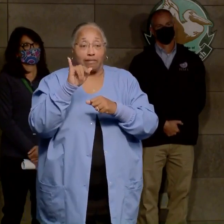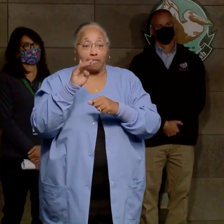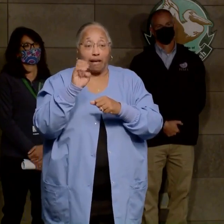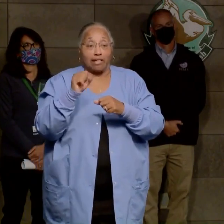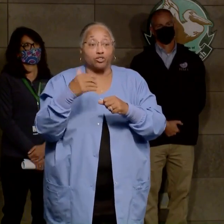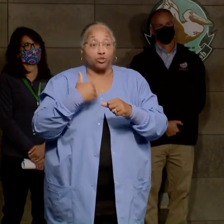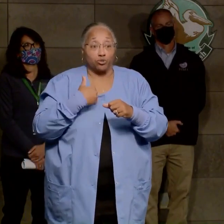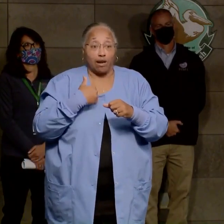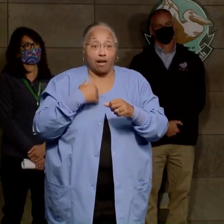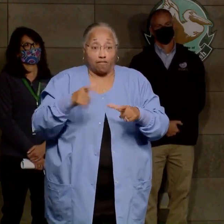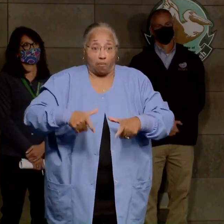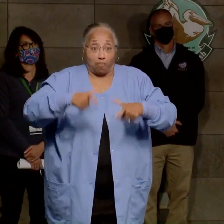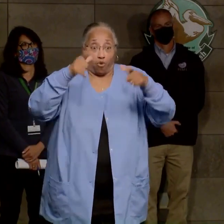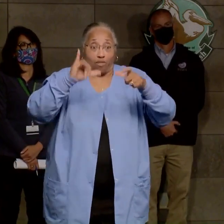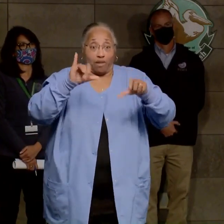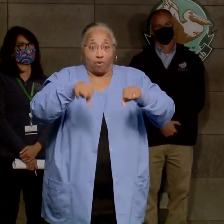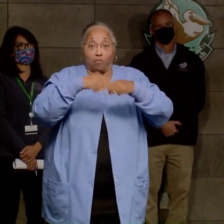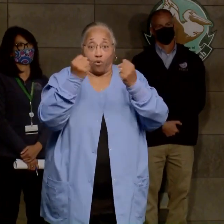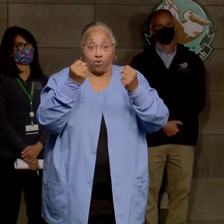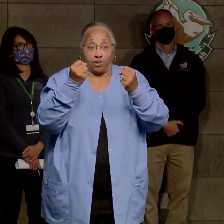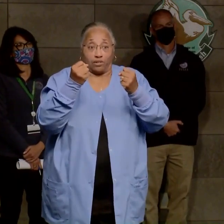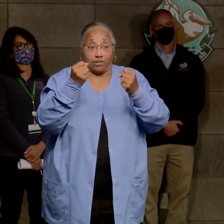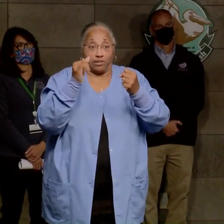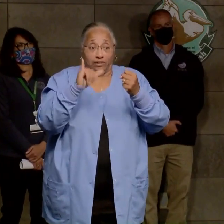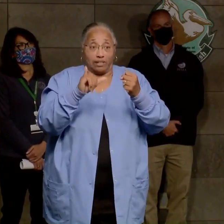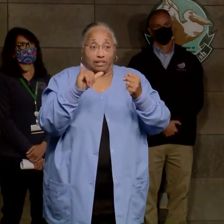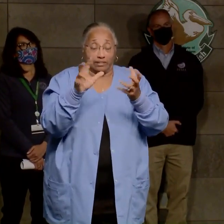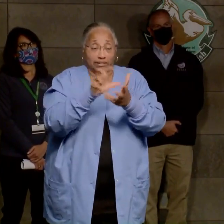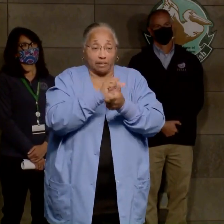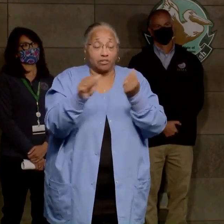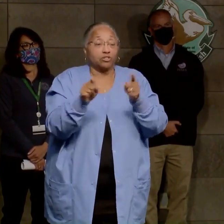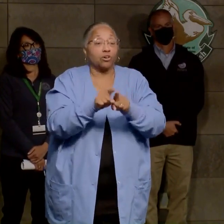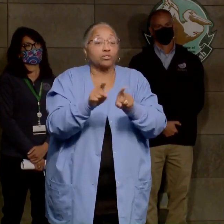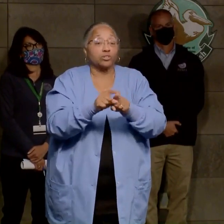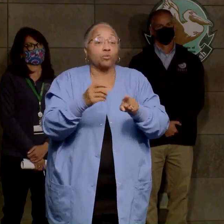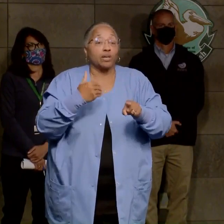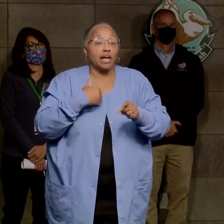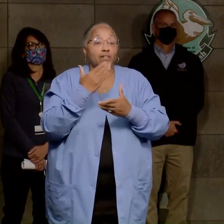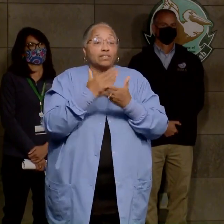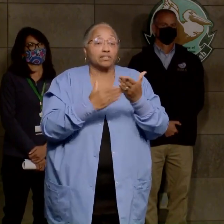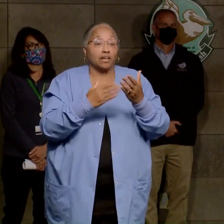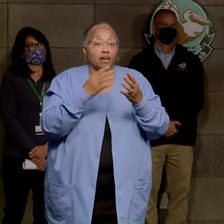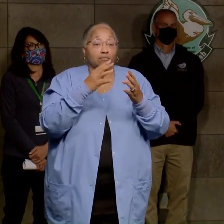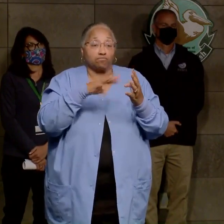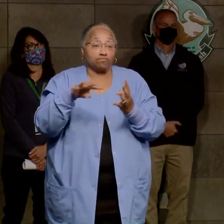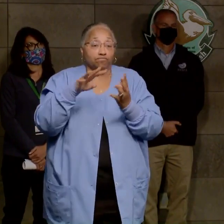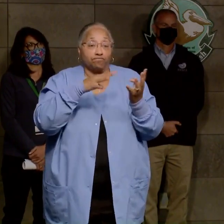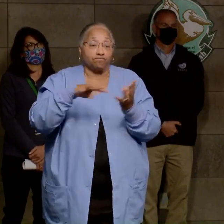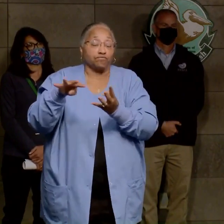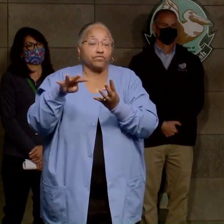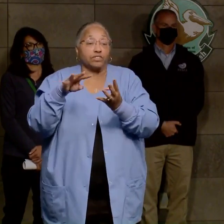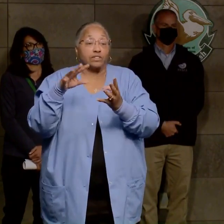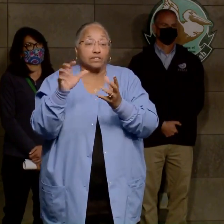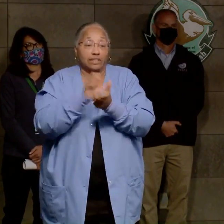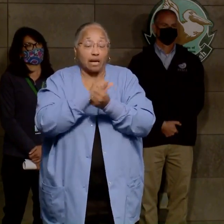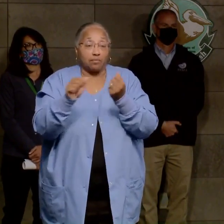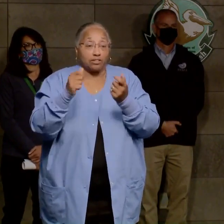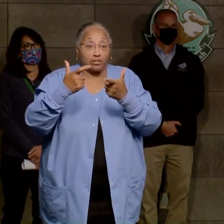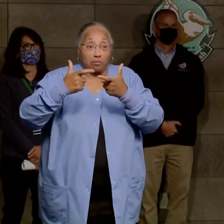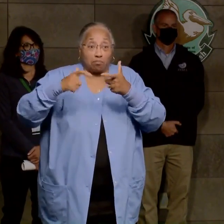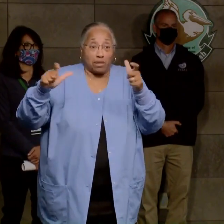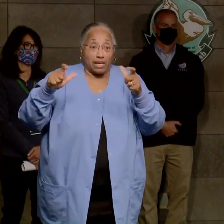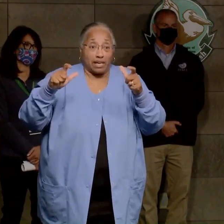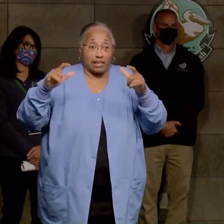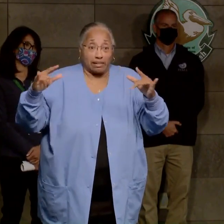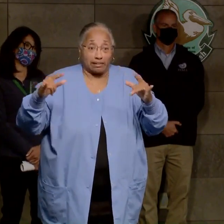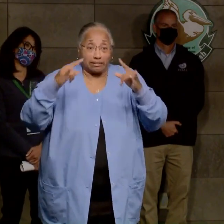and that's all distribution-type damage. We also have some transmission damage. So the very large transmission towers that